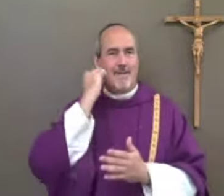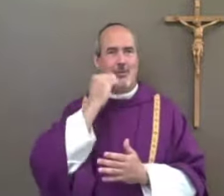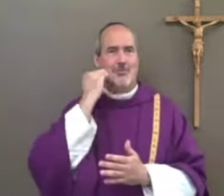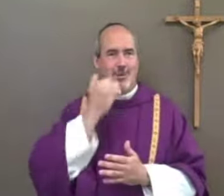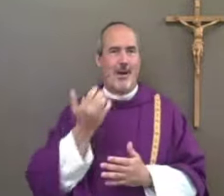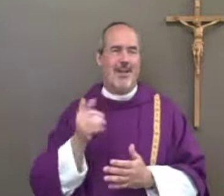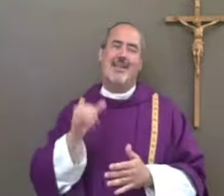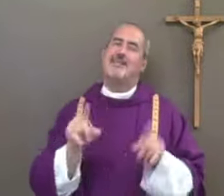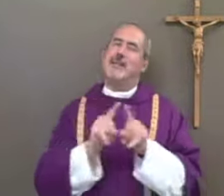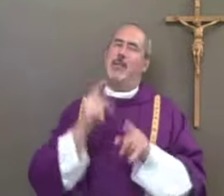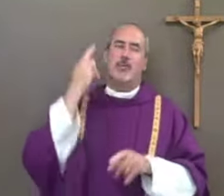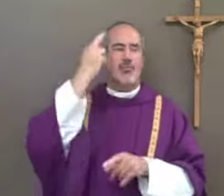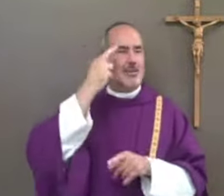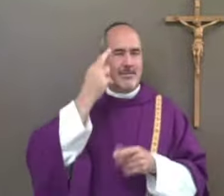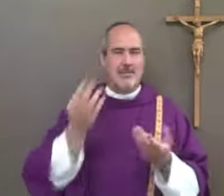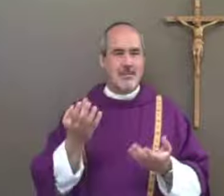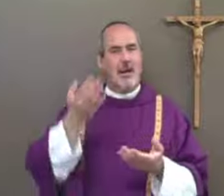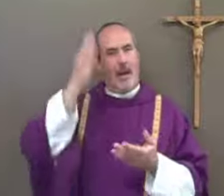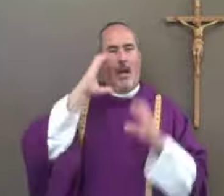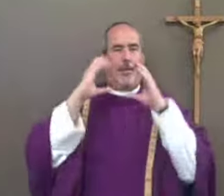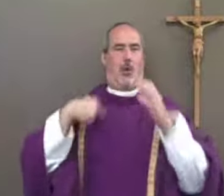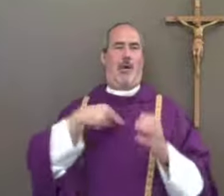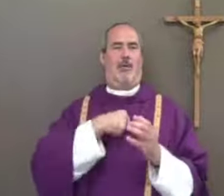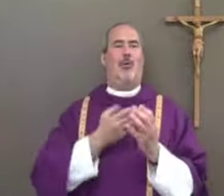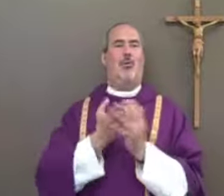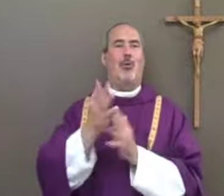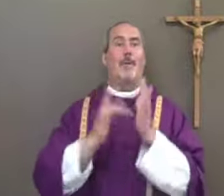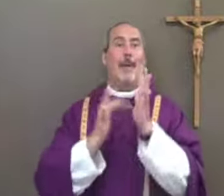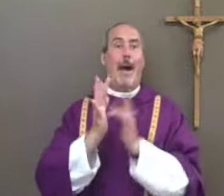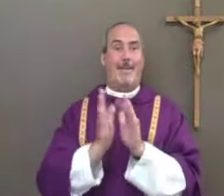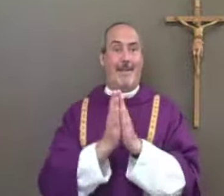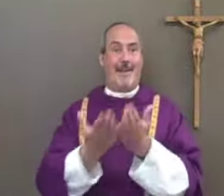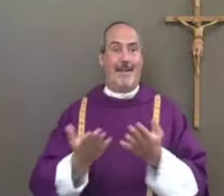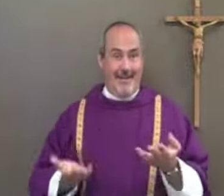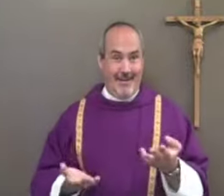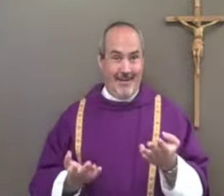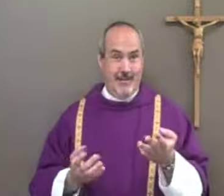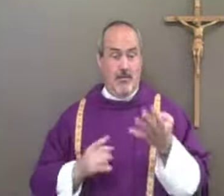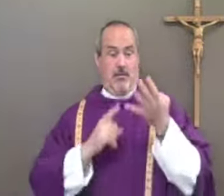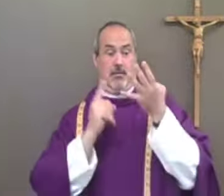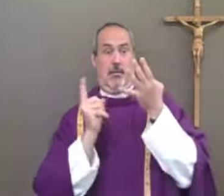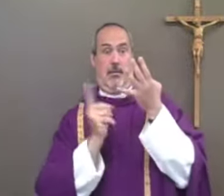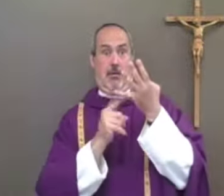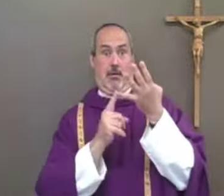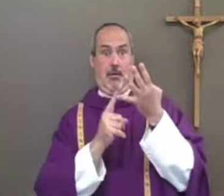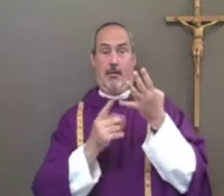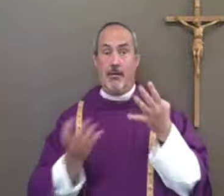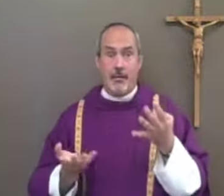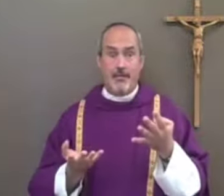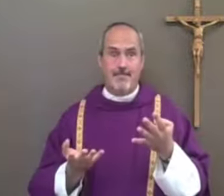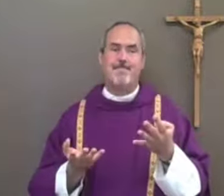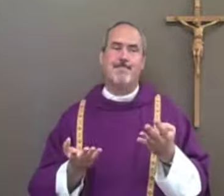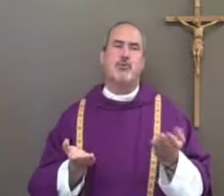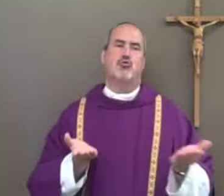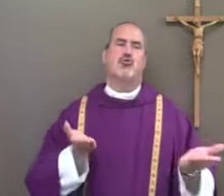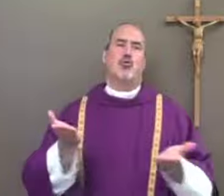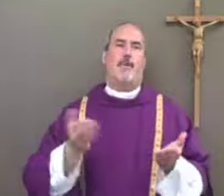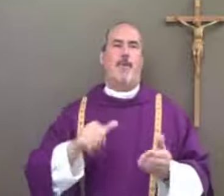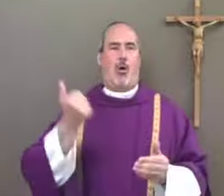to do is read the Bible every day. You know, for the same reason that God communicates to us through it. And the